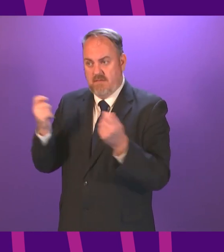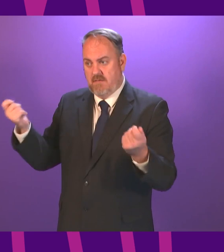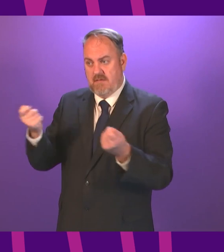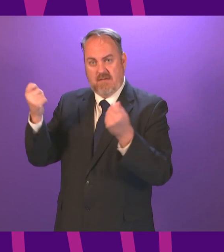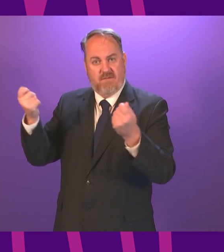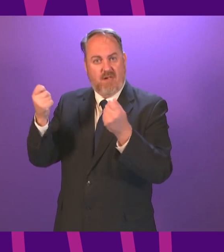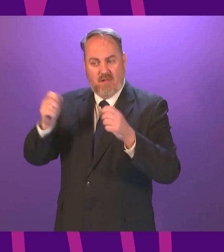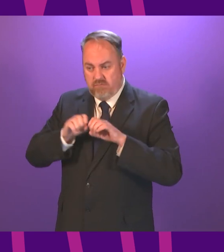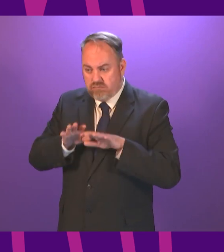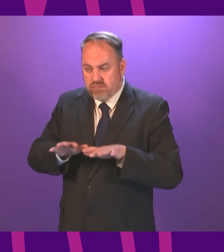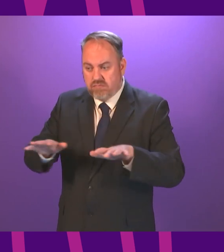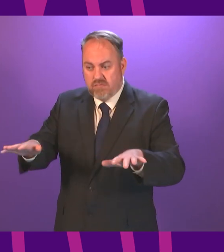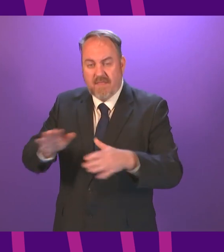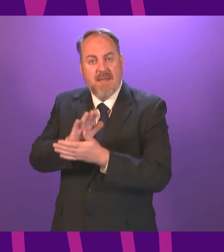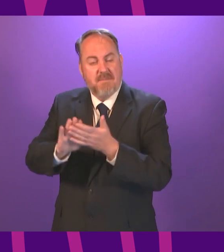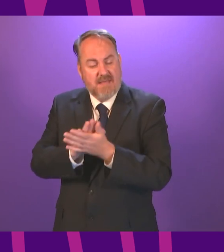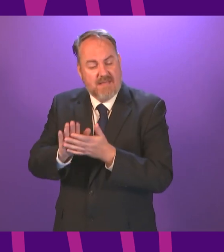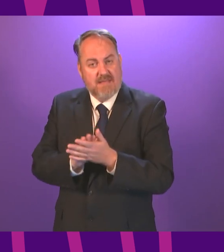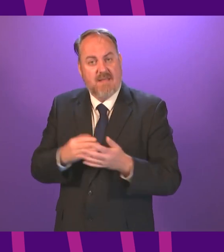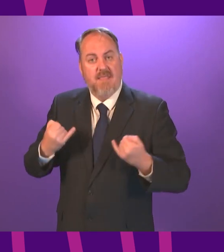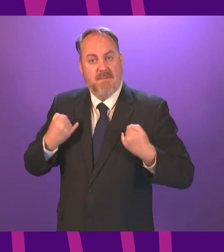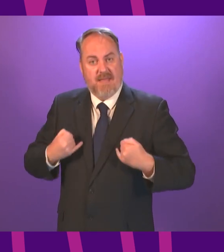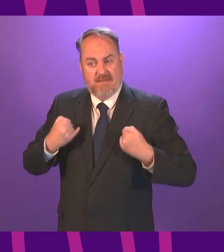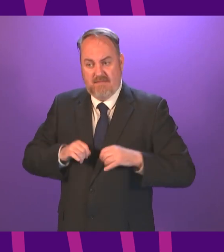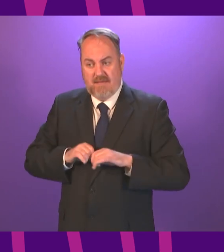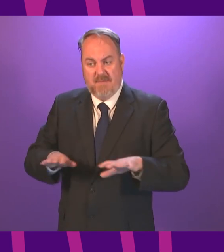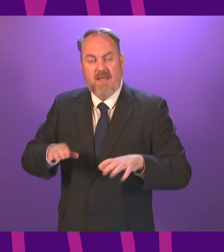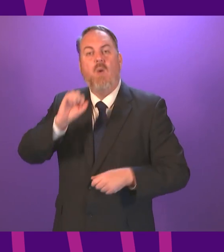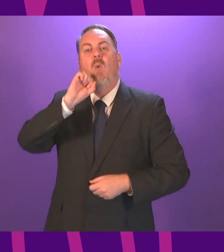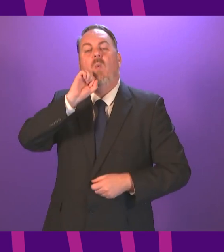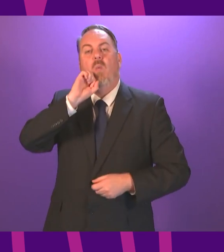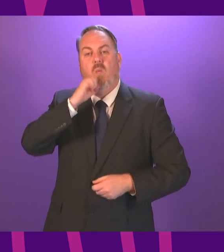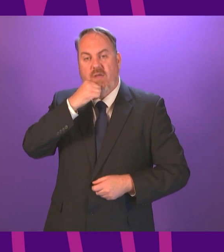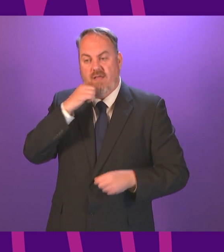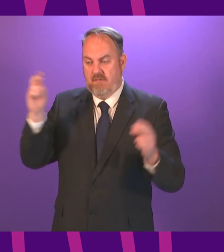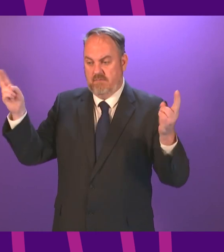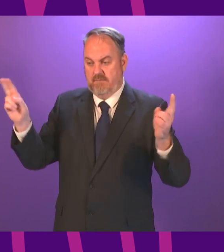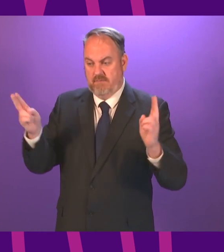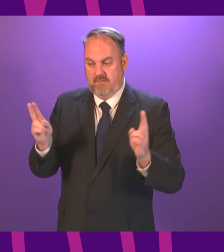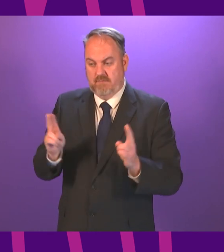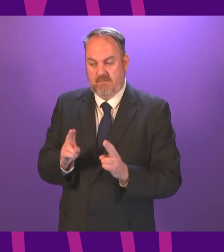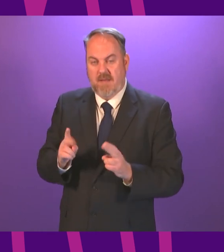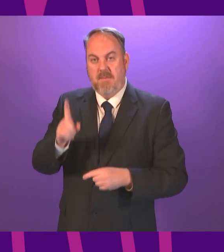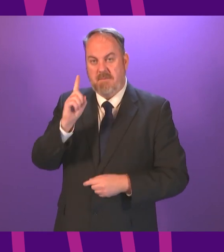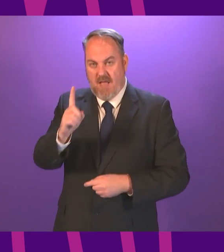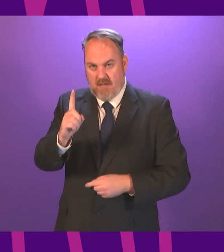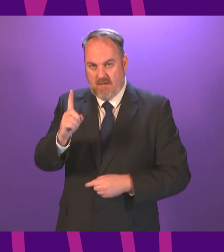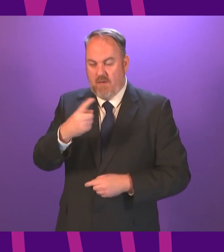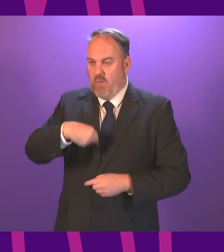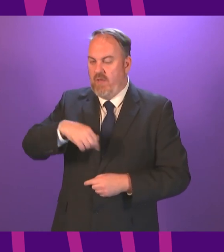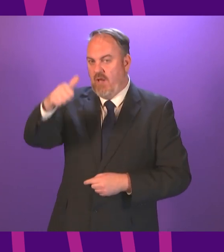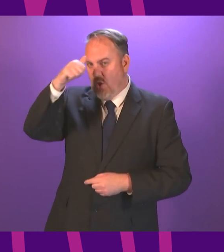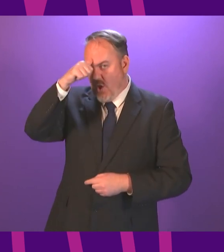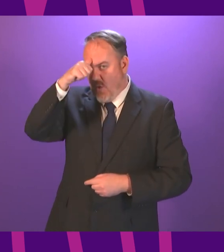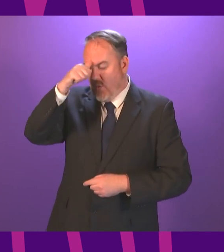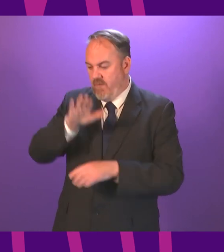pandemic behind us however we must acknowledge that the peak of the mental health impact of this pandemic is still ahead of